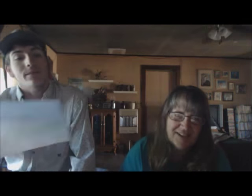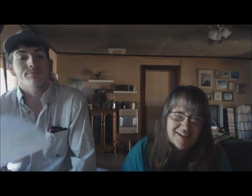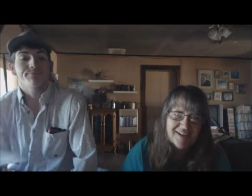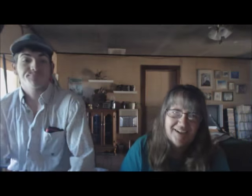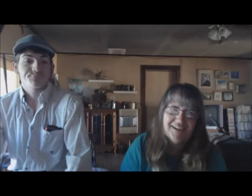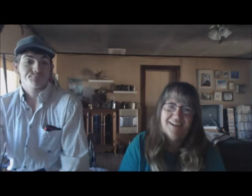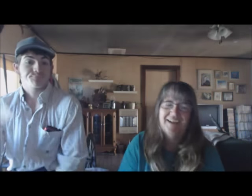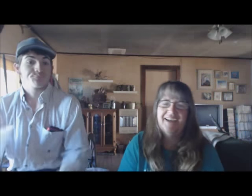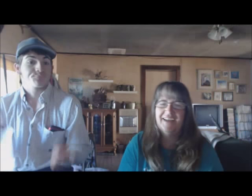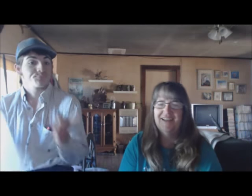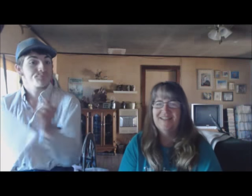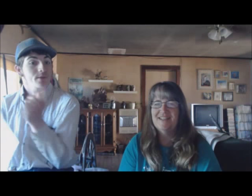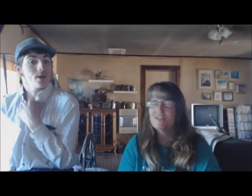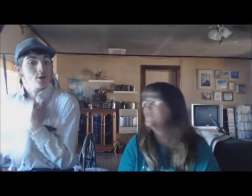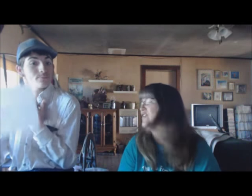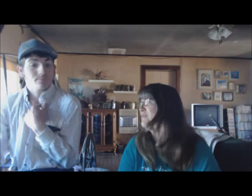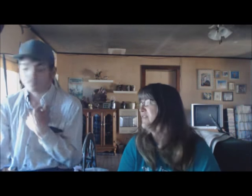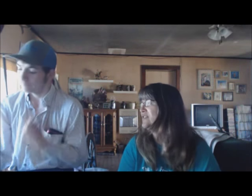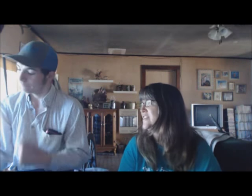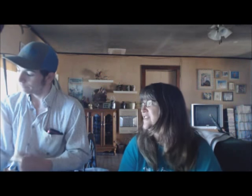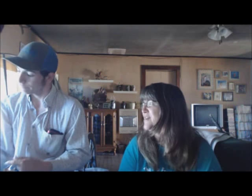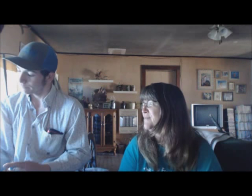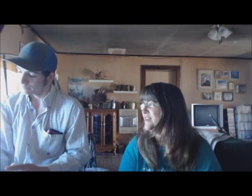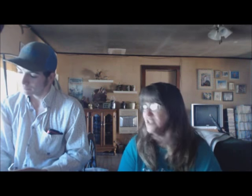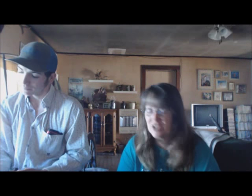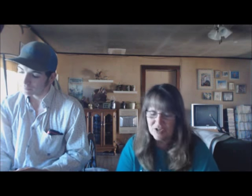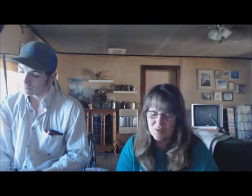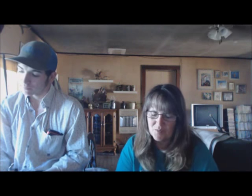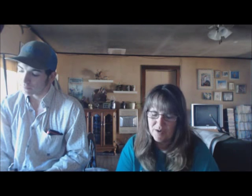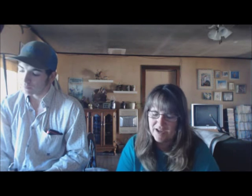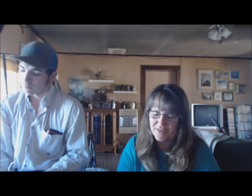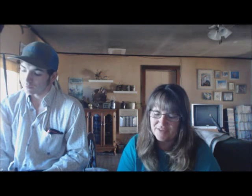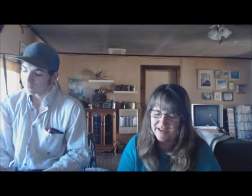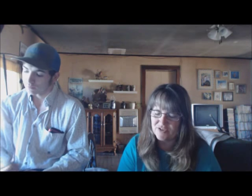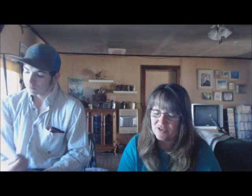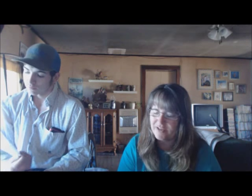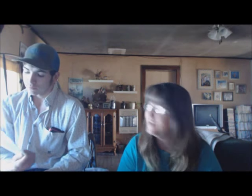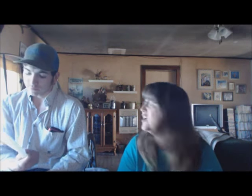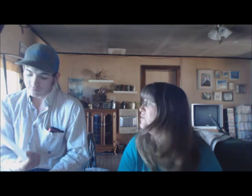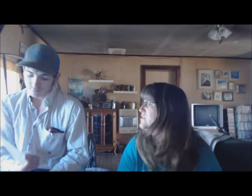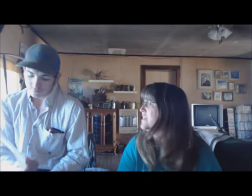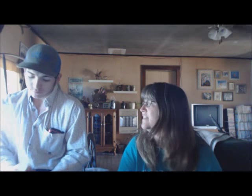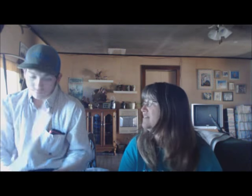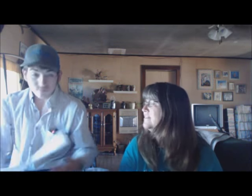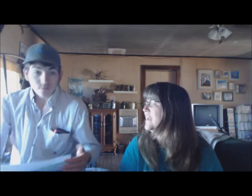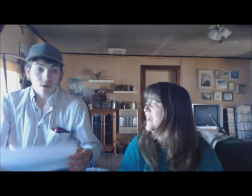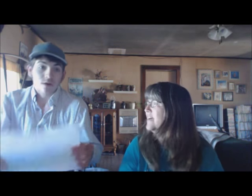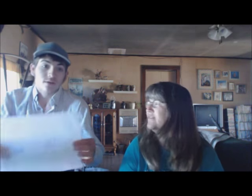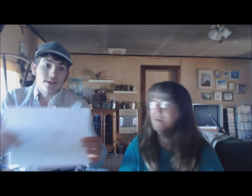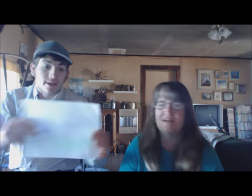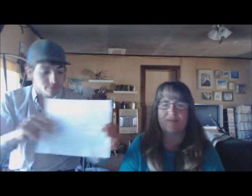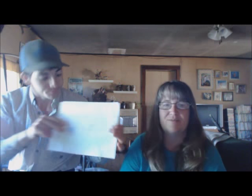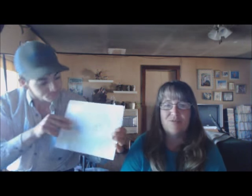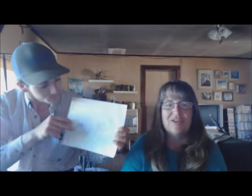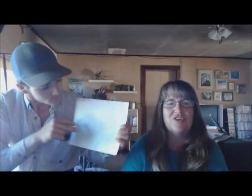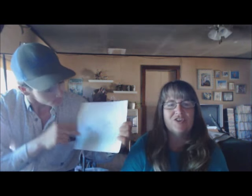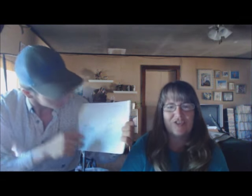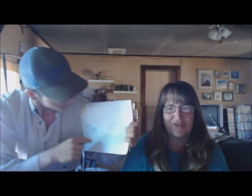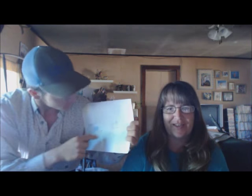me. And it's for a Mother's Day collaboration with Natural Living Homestead. They have, um, some twin girls doing